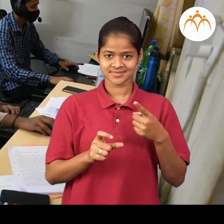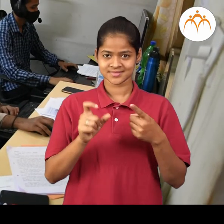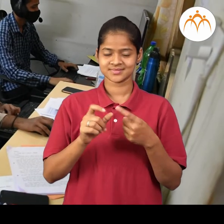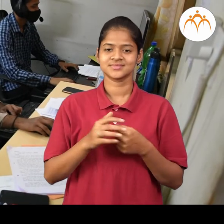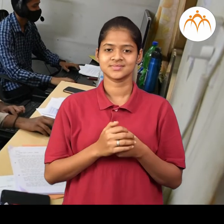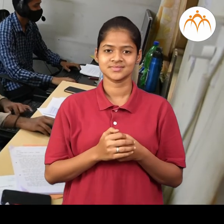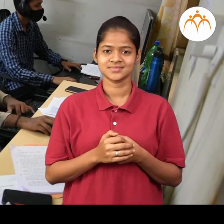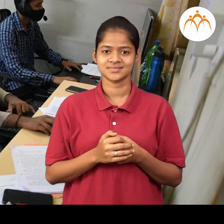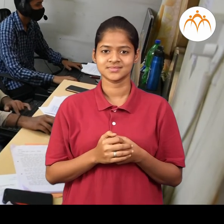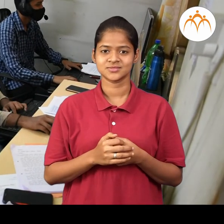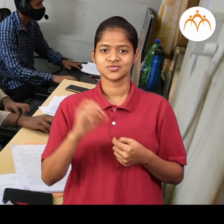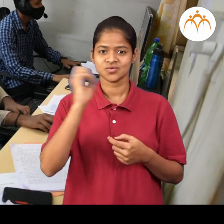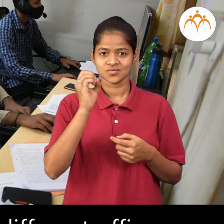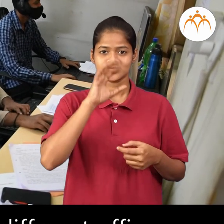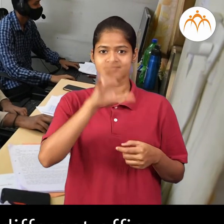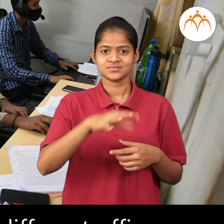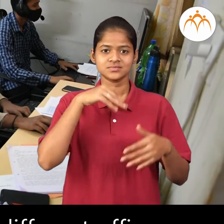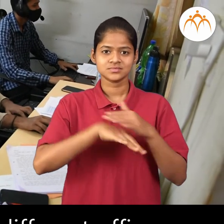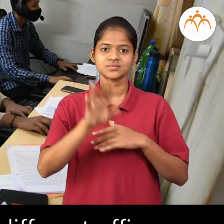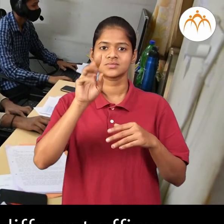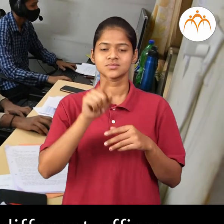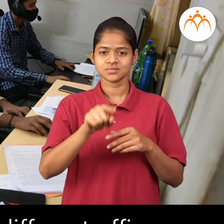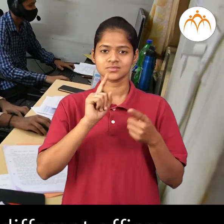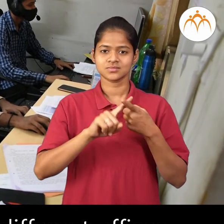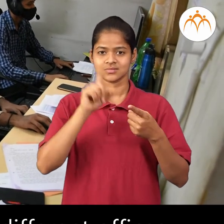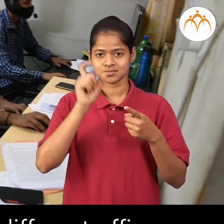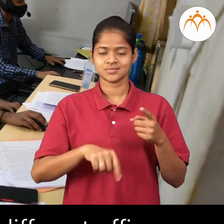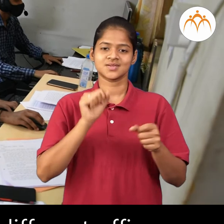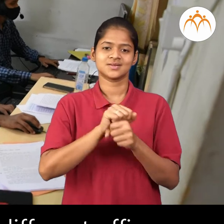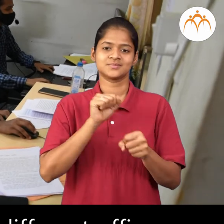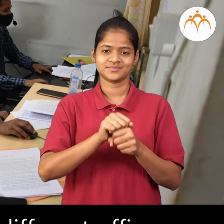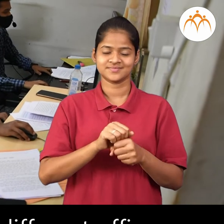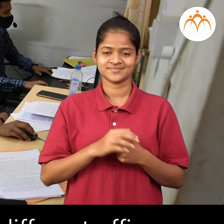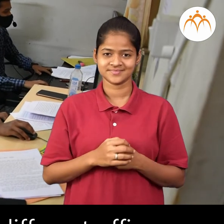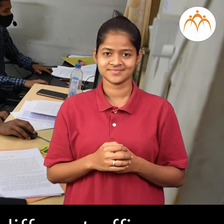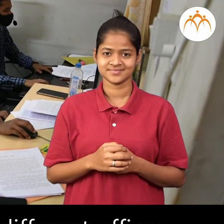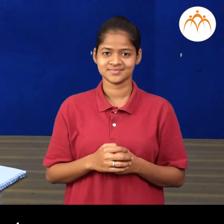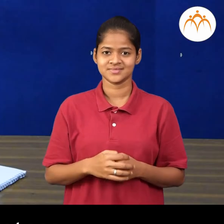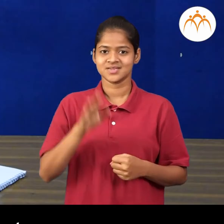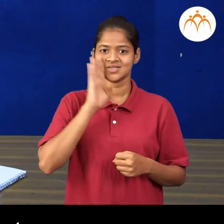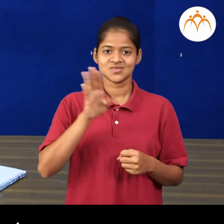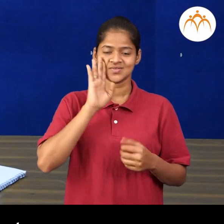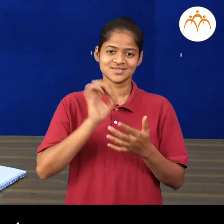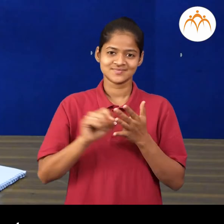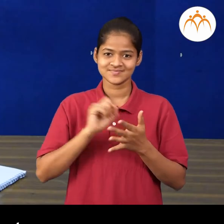Employee, employees work in different offices. Poet or